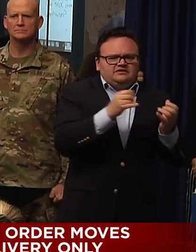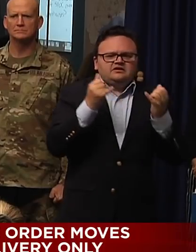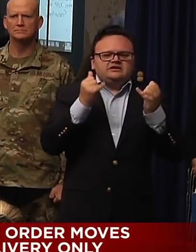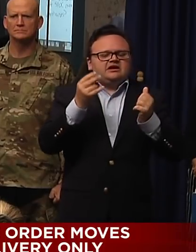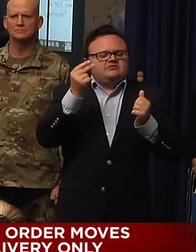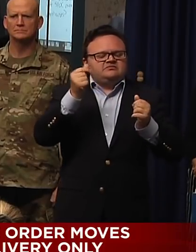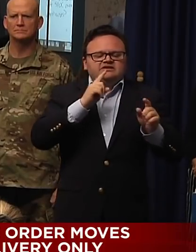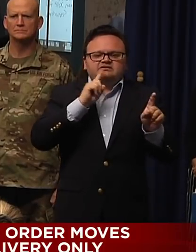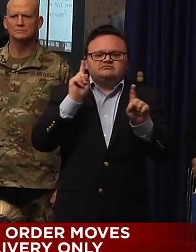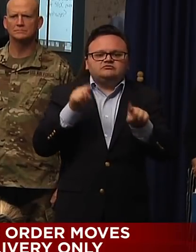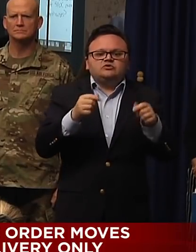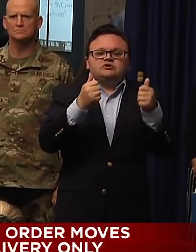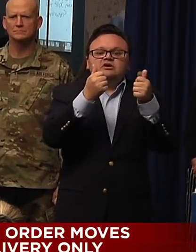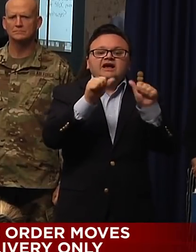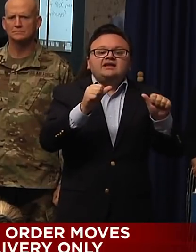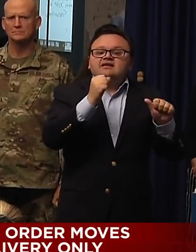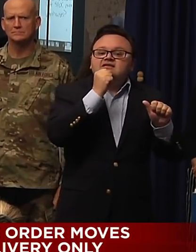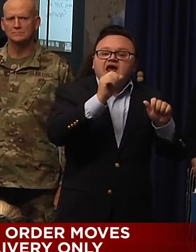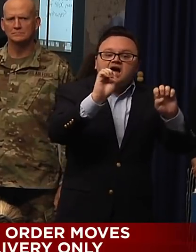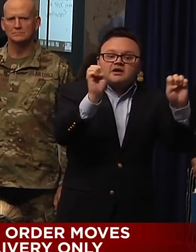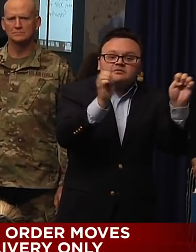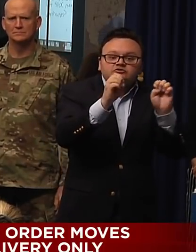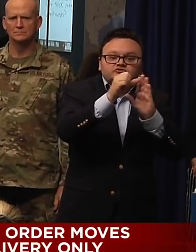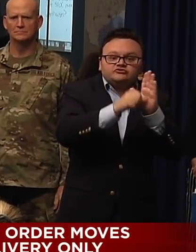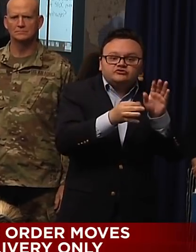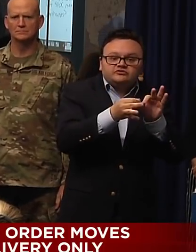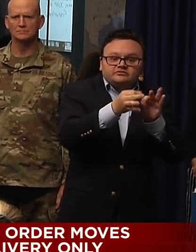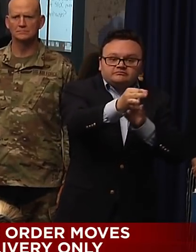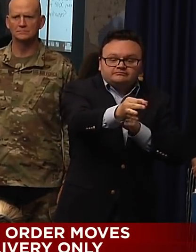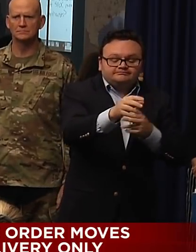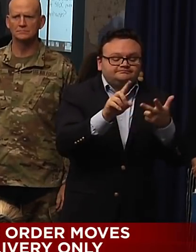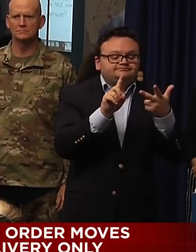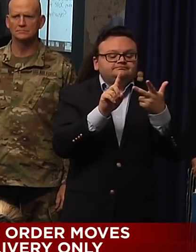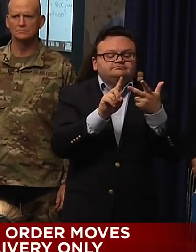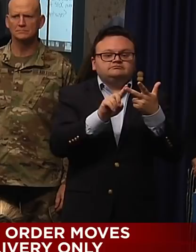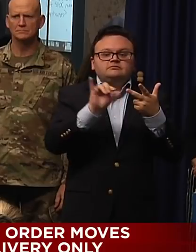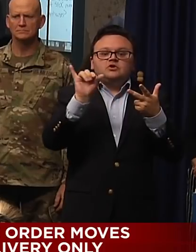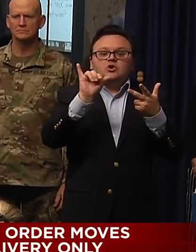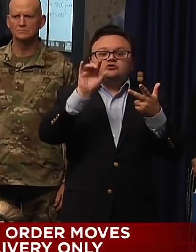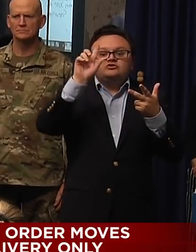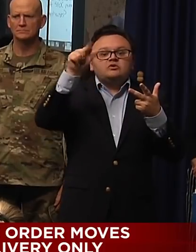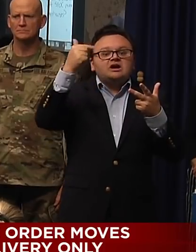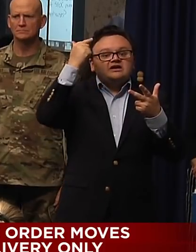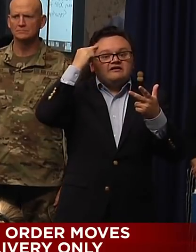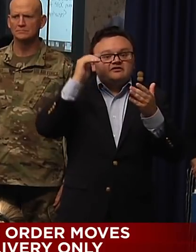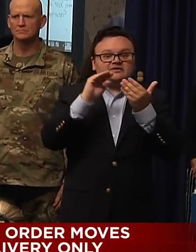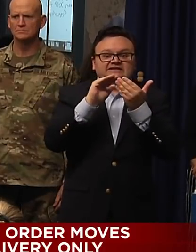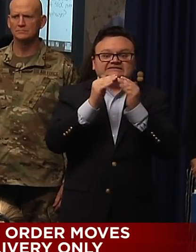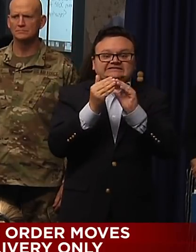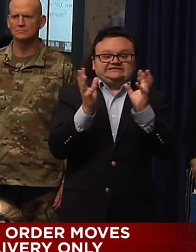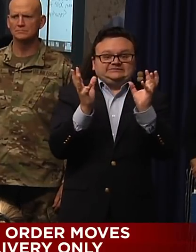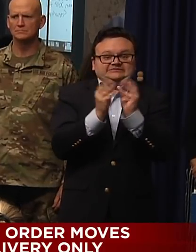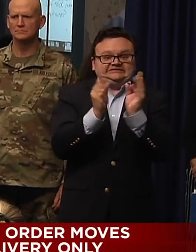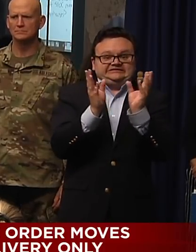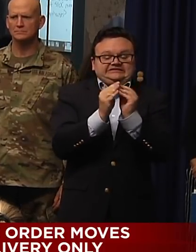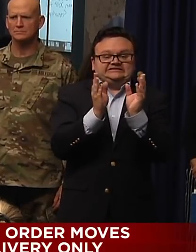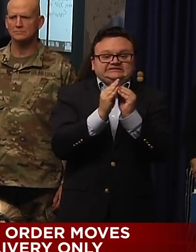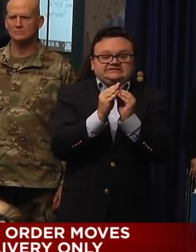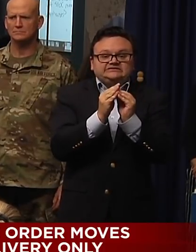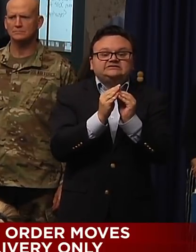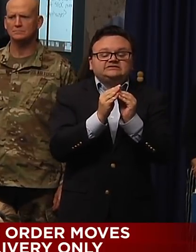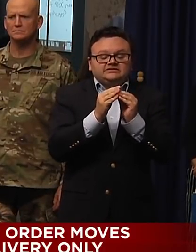Also sign an executive order to waive in-person meeting requirements to ensure public officials can safely continue their duties without impediment.